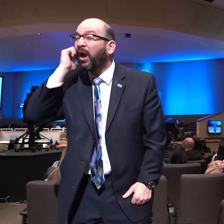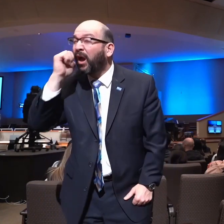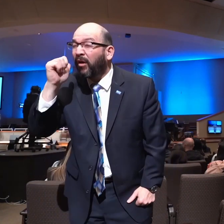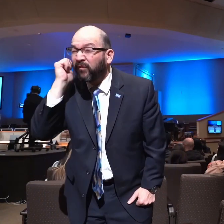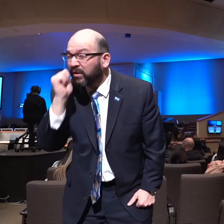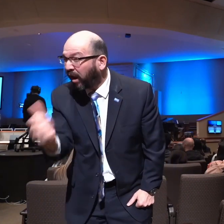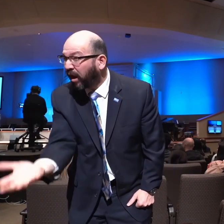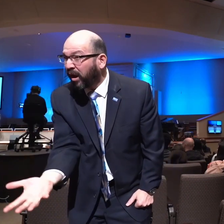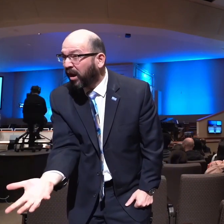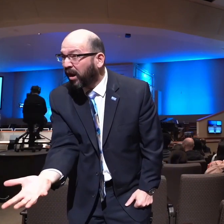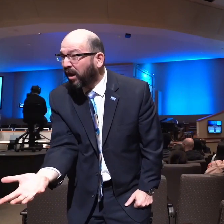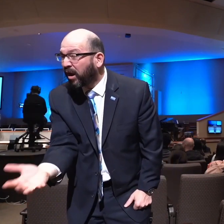but some of you never come.